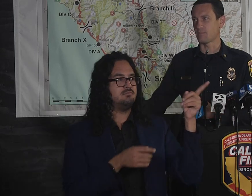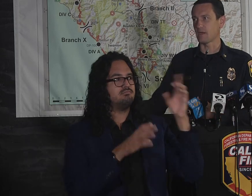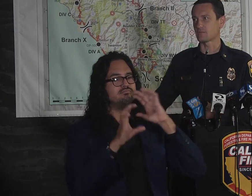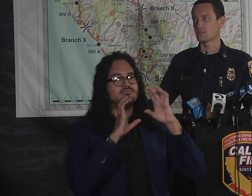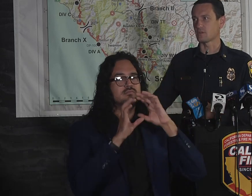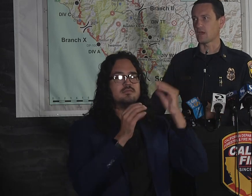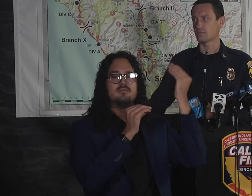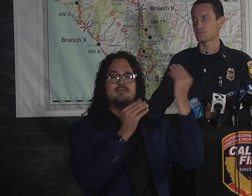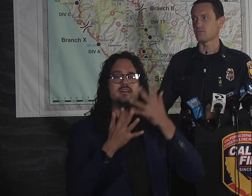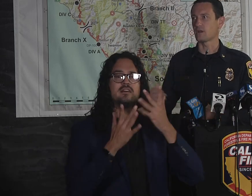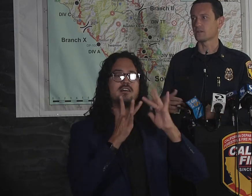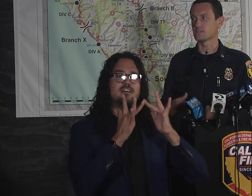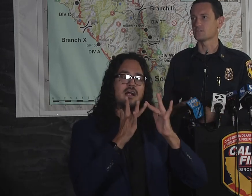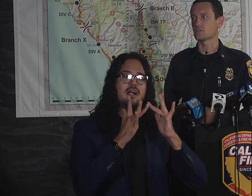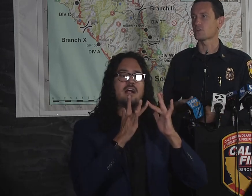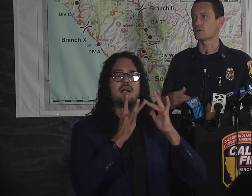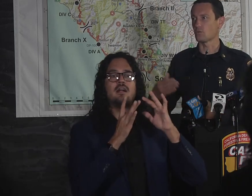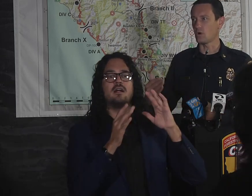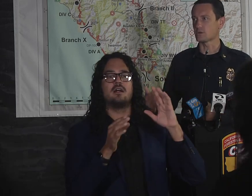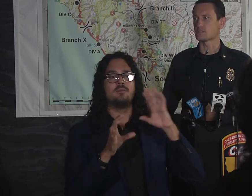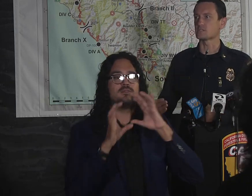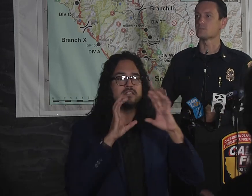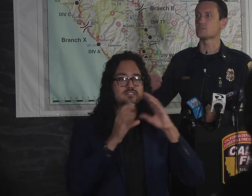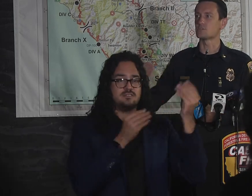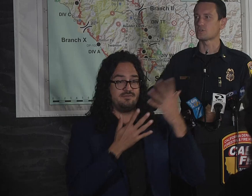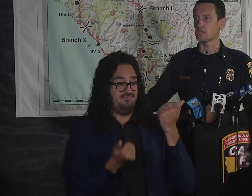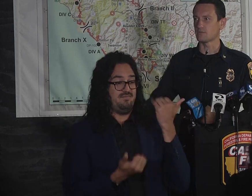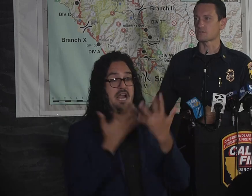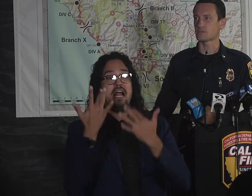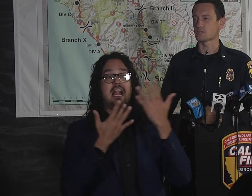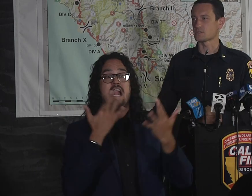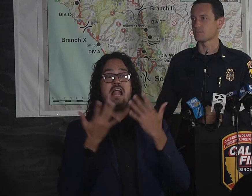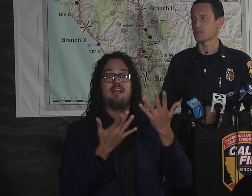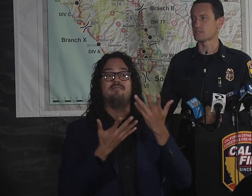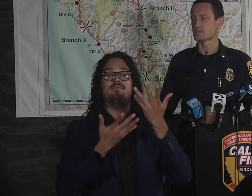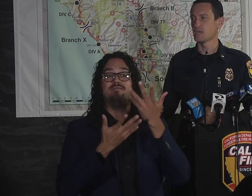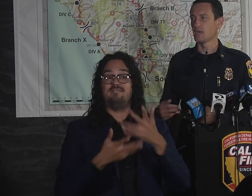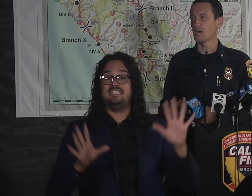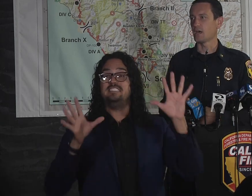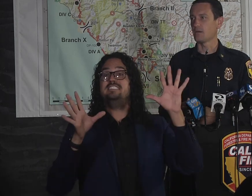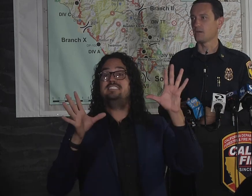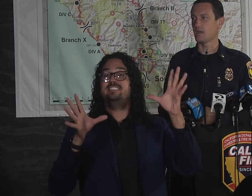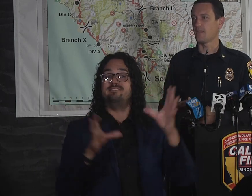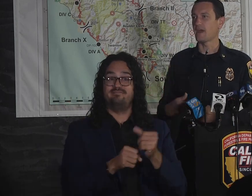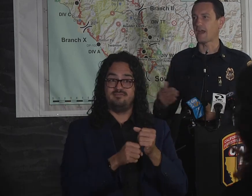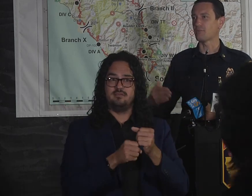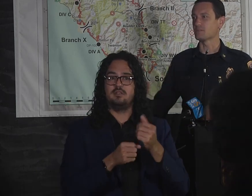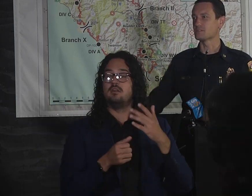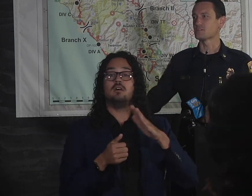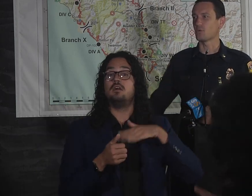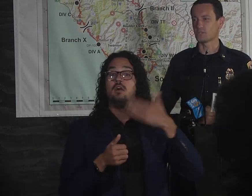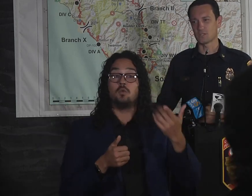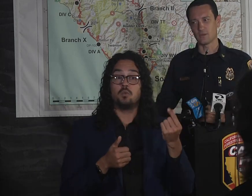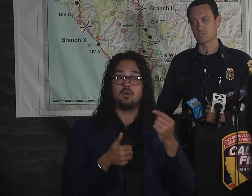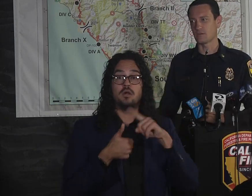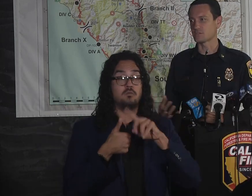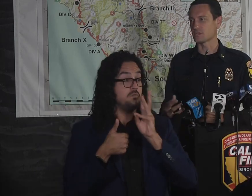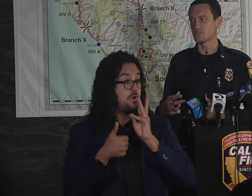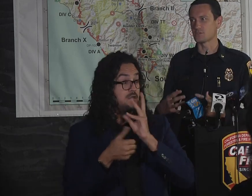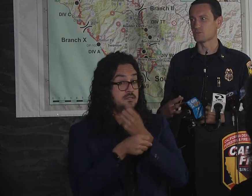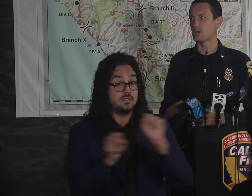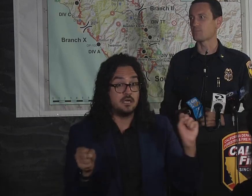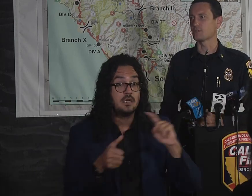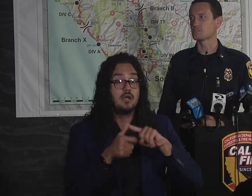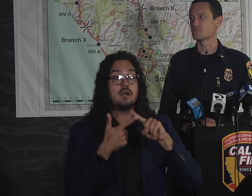the next step after the after the fire is in securing the water systems, ensuring the infrastructure is in place. And that happens sequentially in those